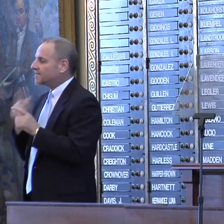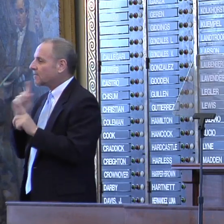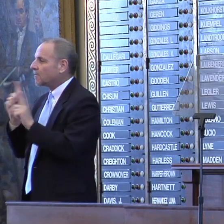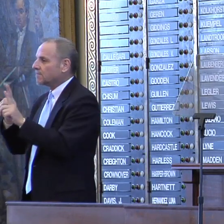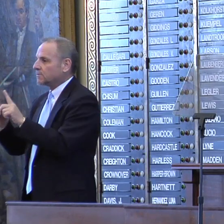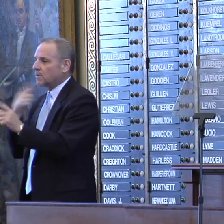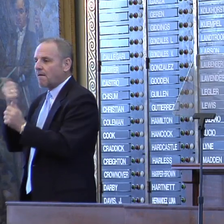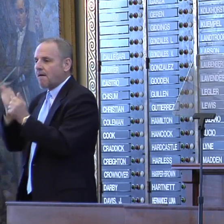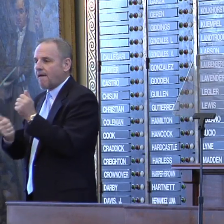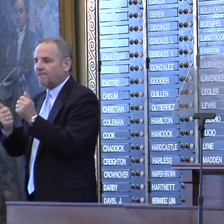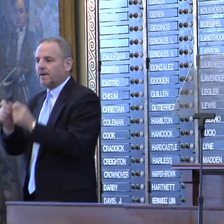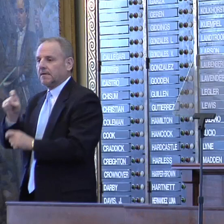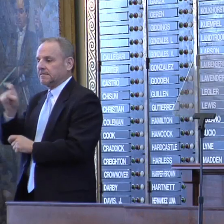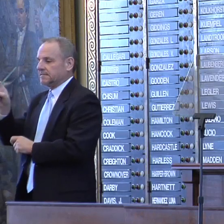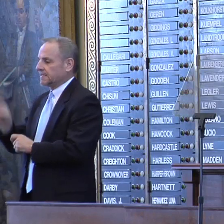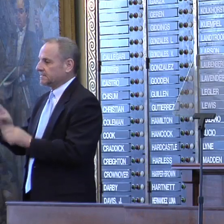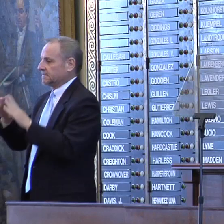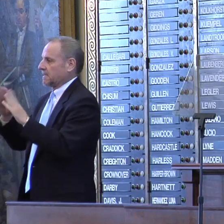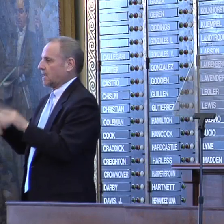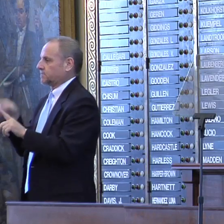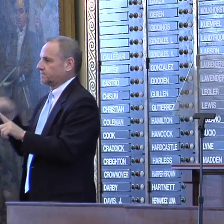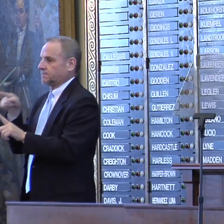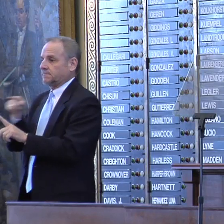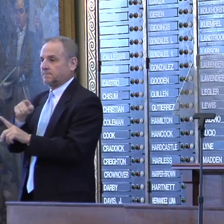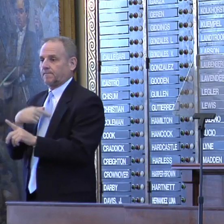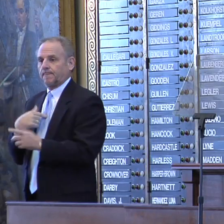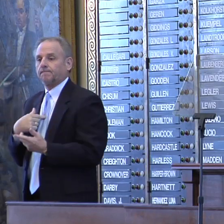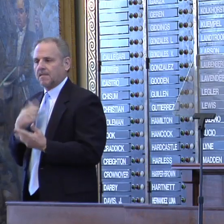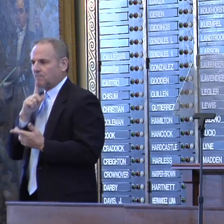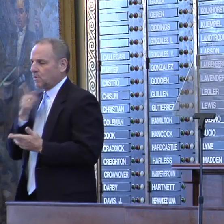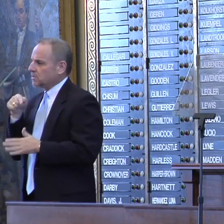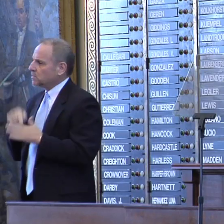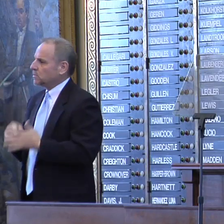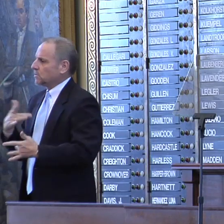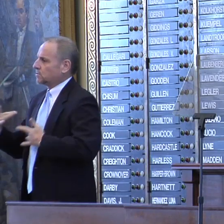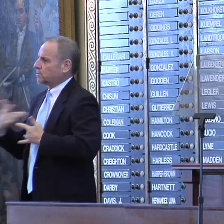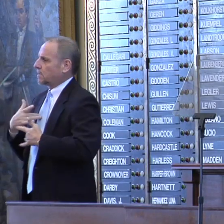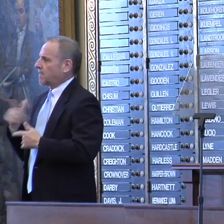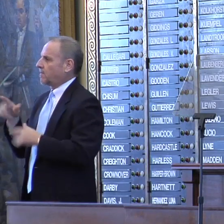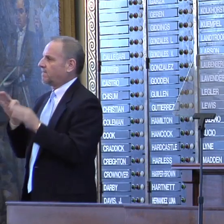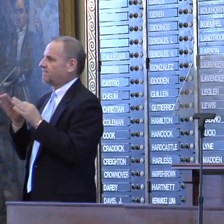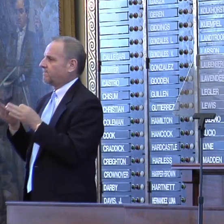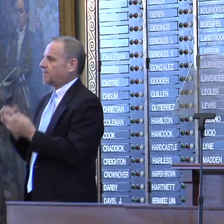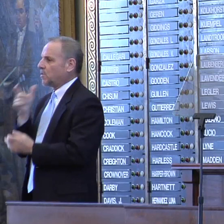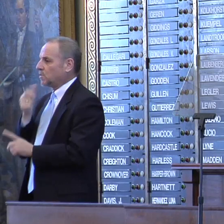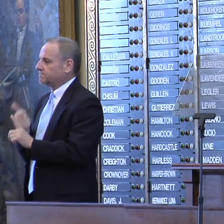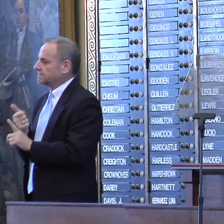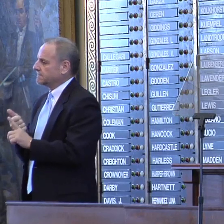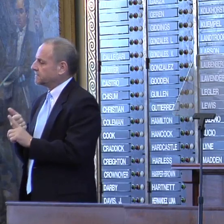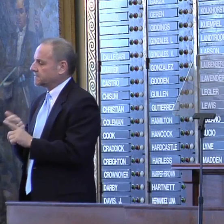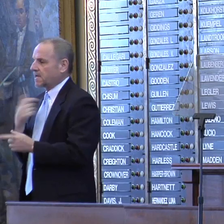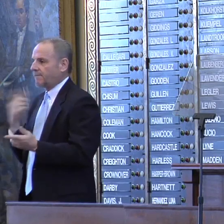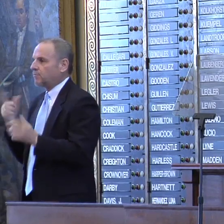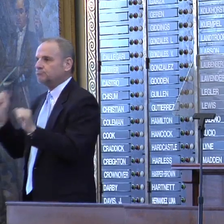every Texas household. I'm deeply concerned about those Texas families that are dealing with